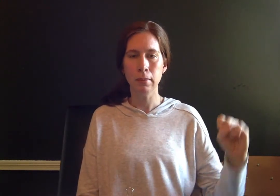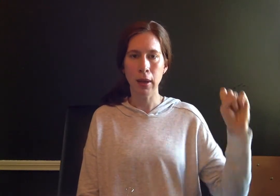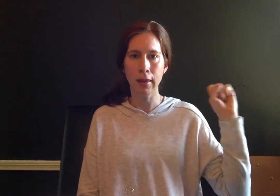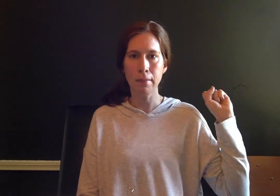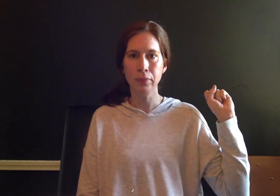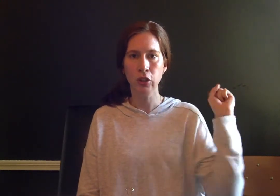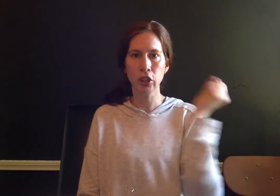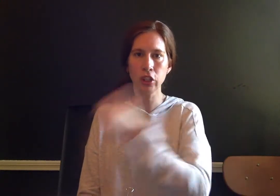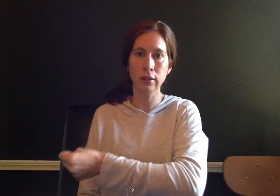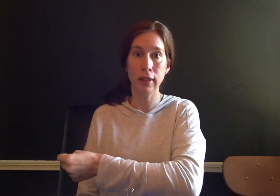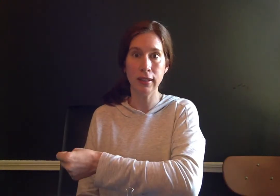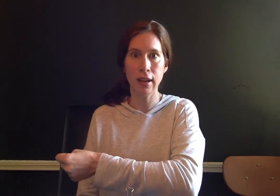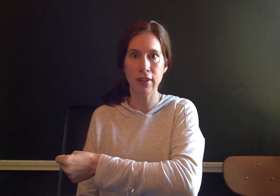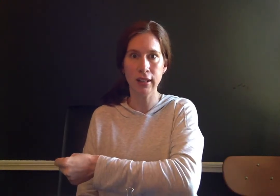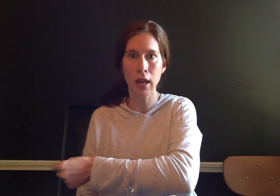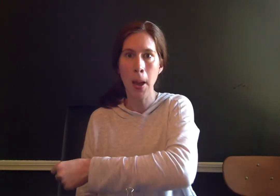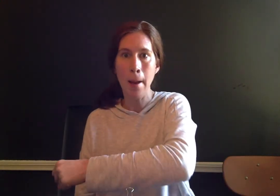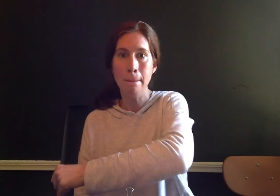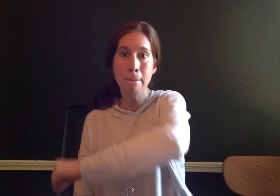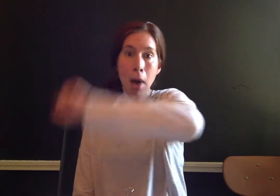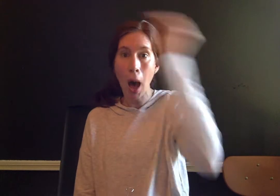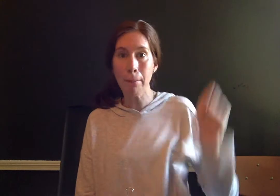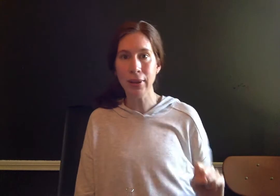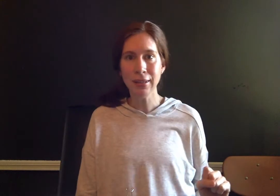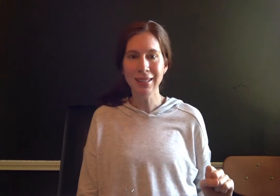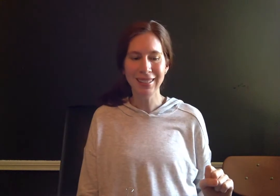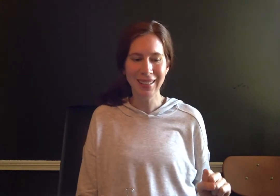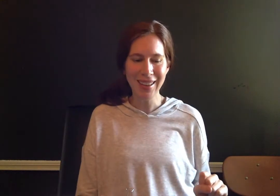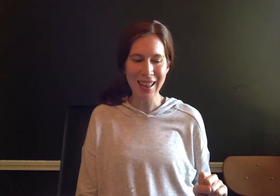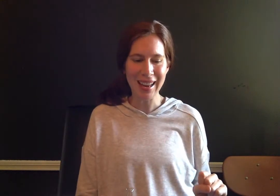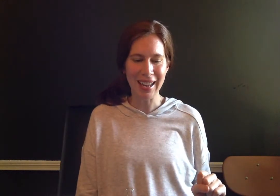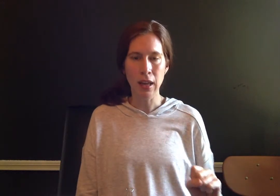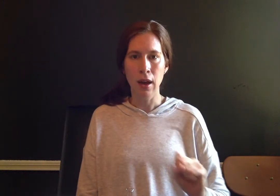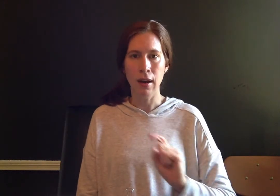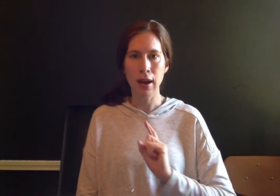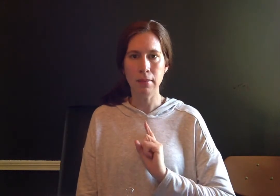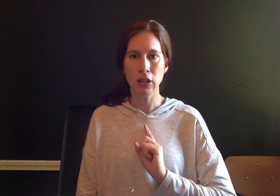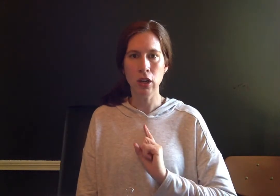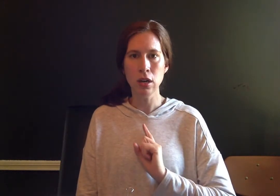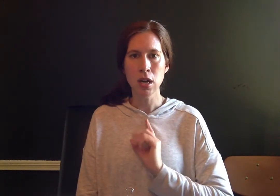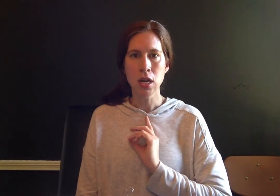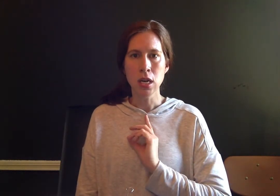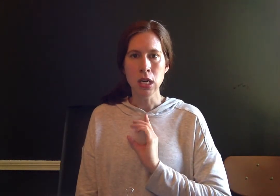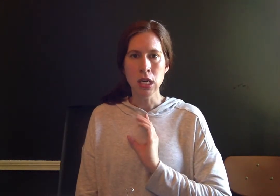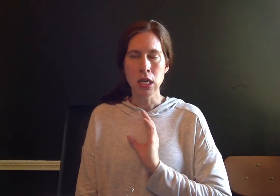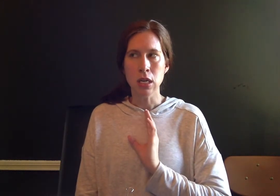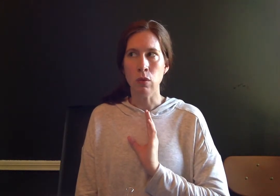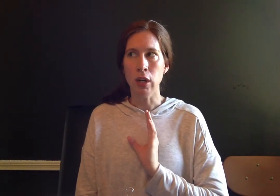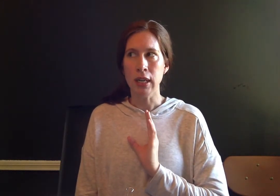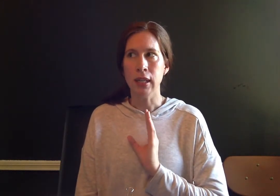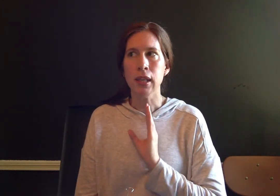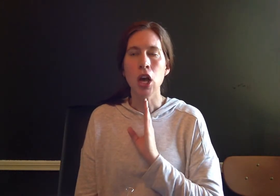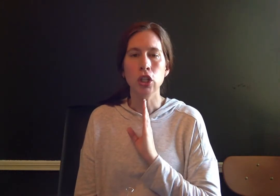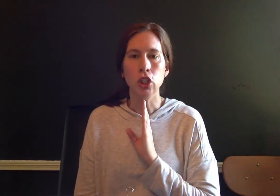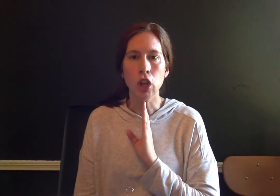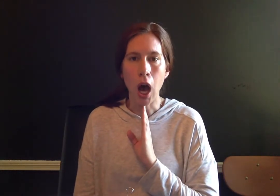Buckle up. Let's say it fast. M A P. Good. All right. My turn. The word is dot.